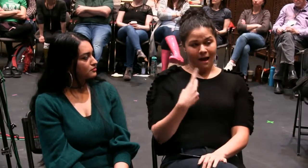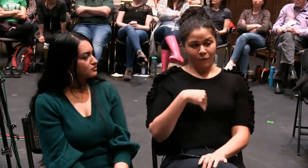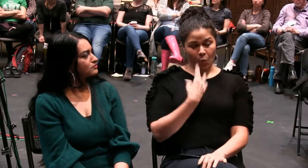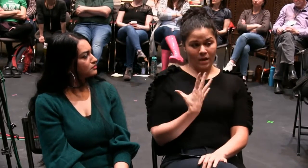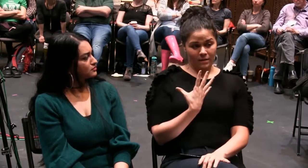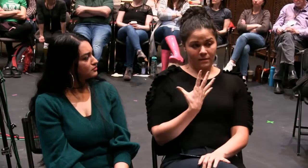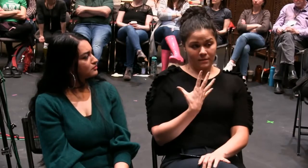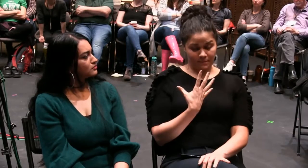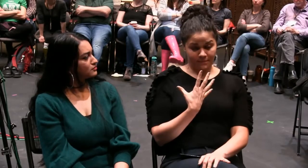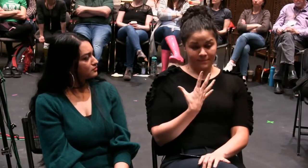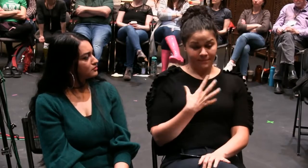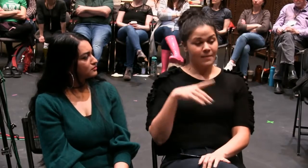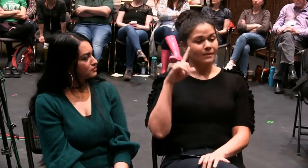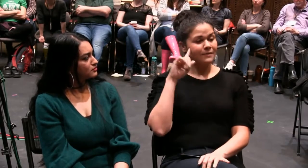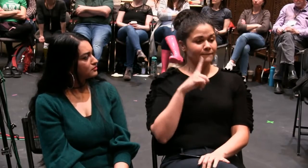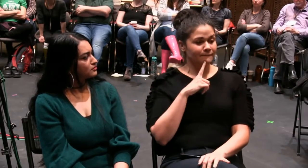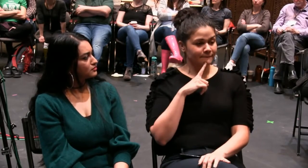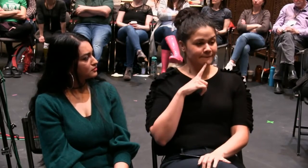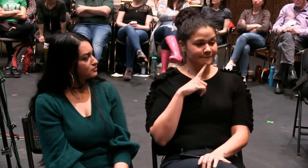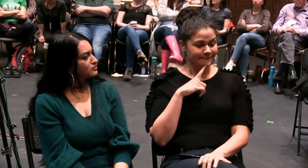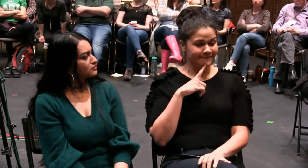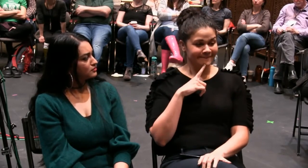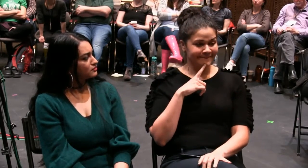I'm half black and half white. And I'm deaf.